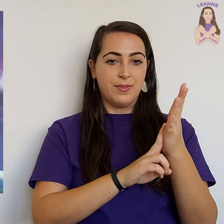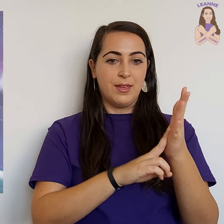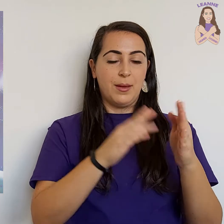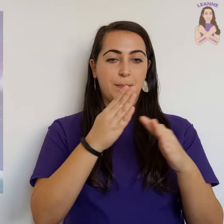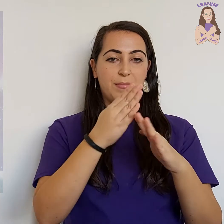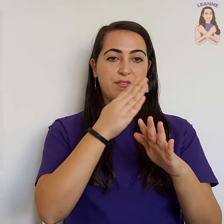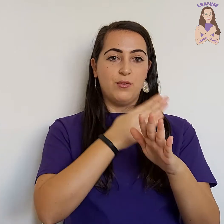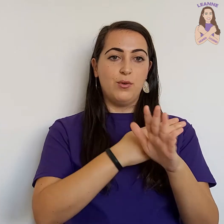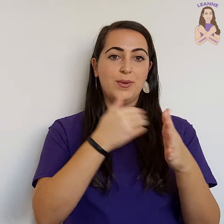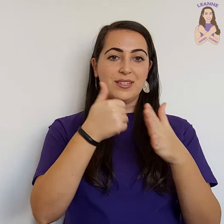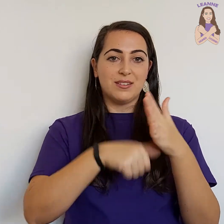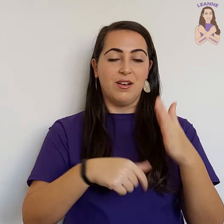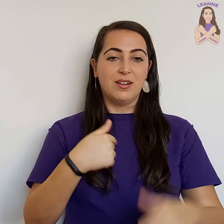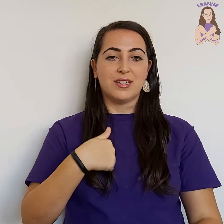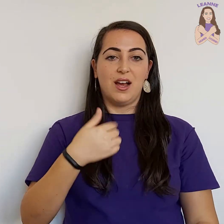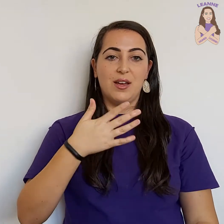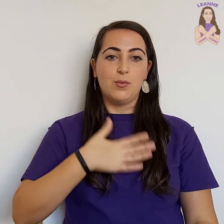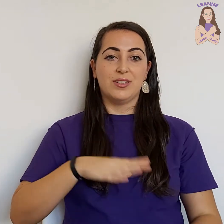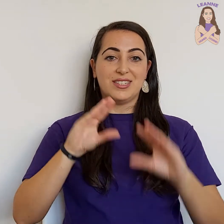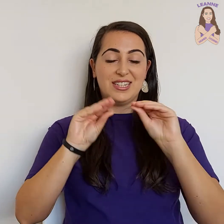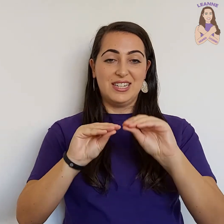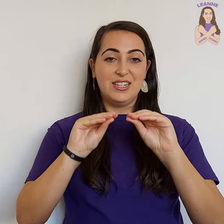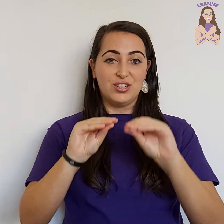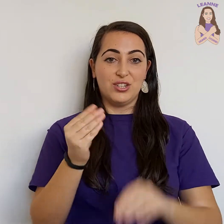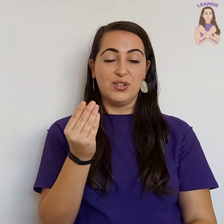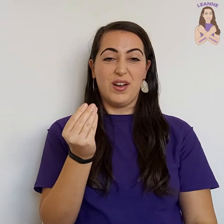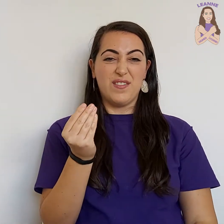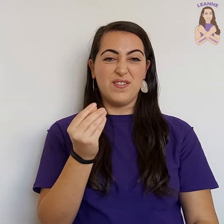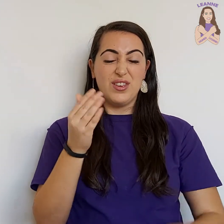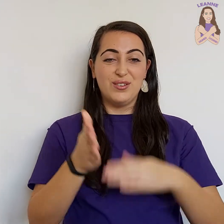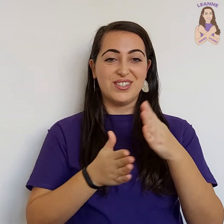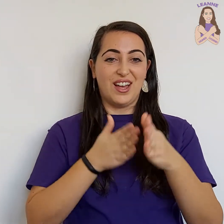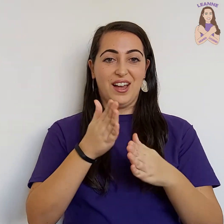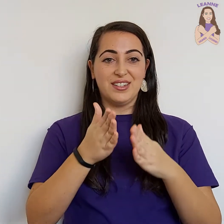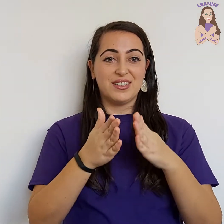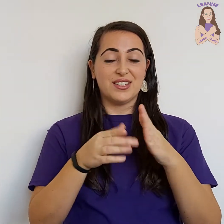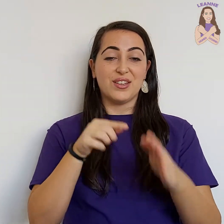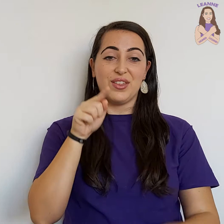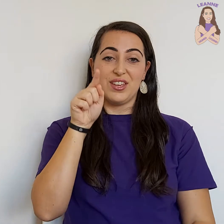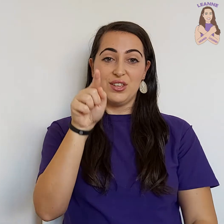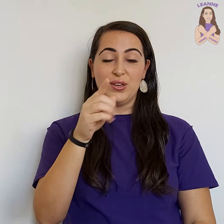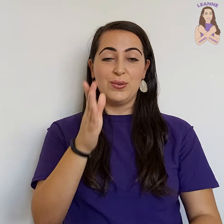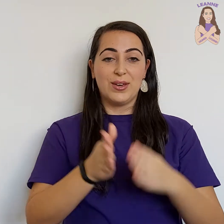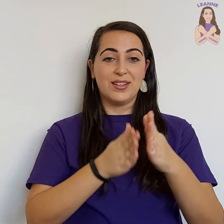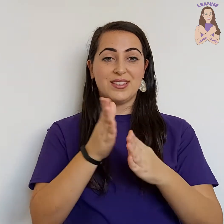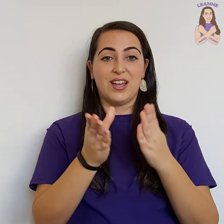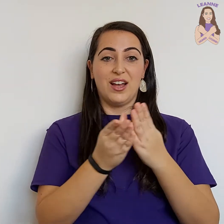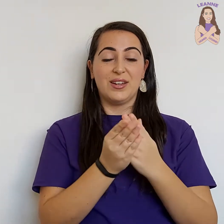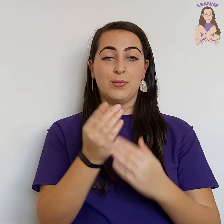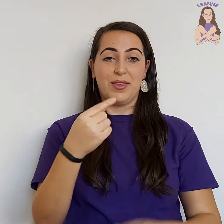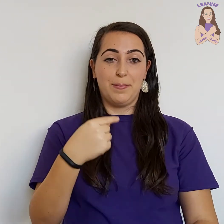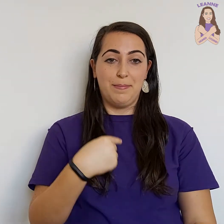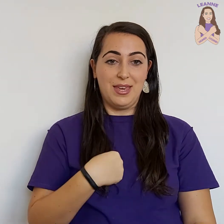Before we start I want to teach you a few signs so that you can sign with me.